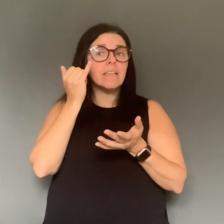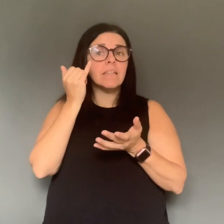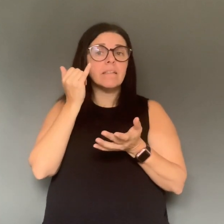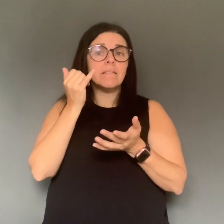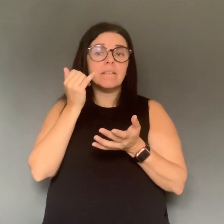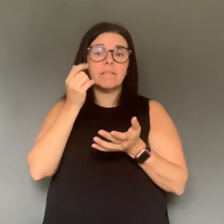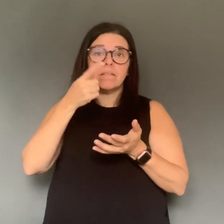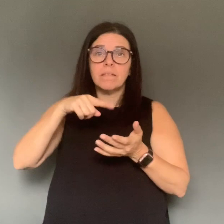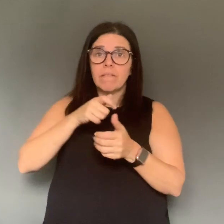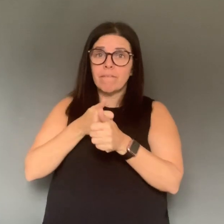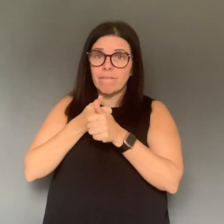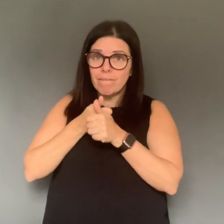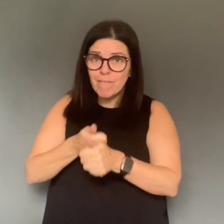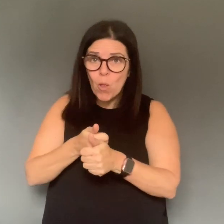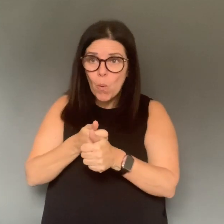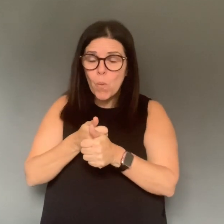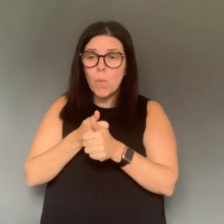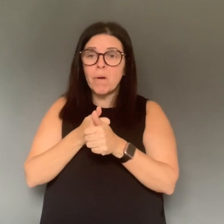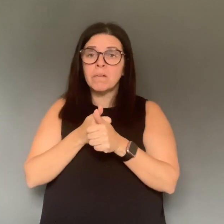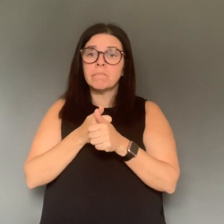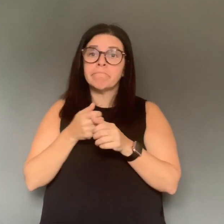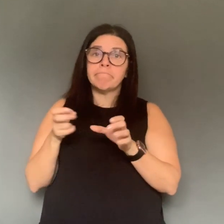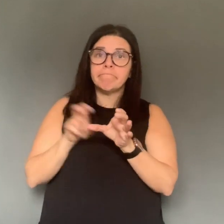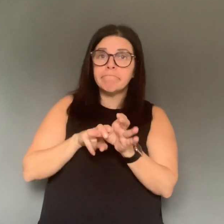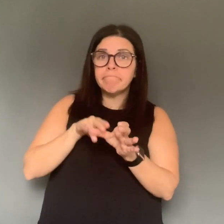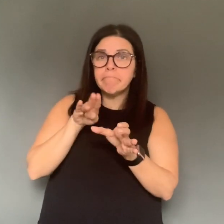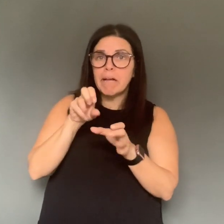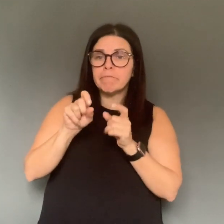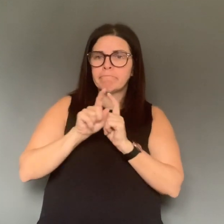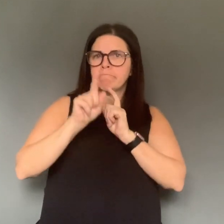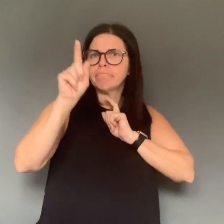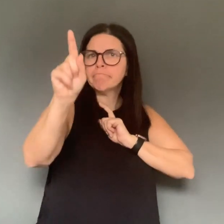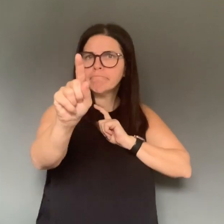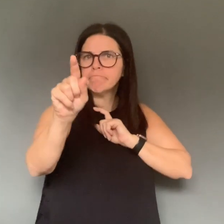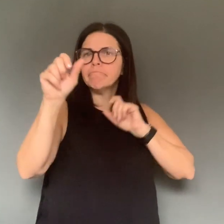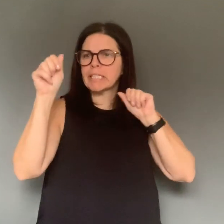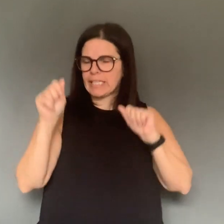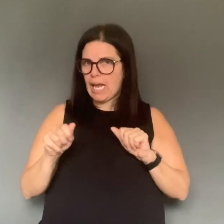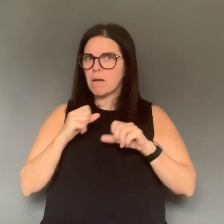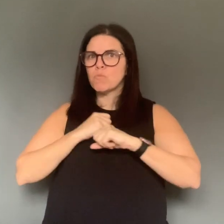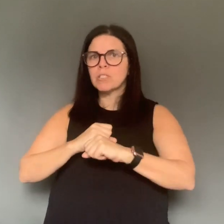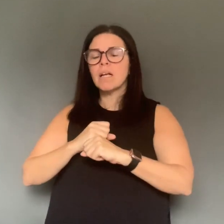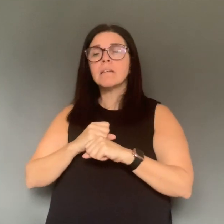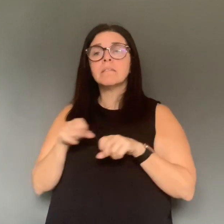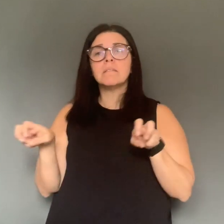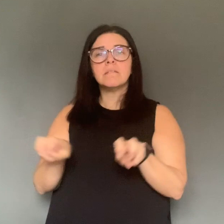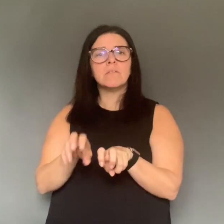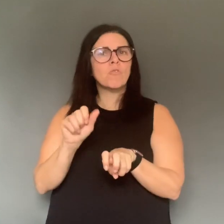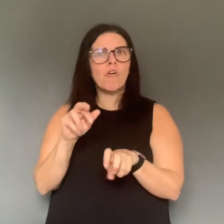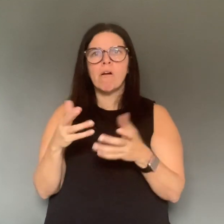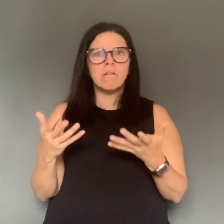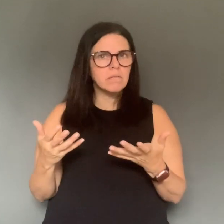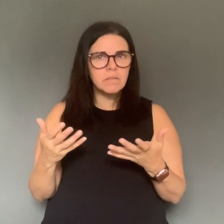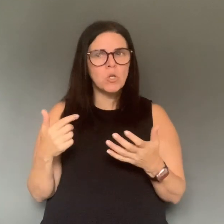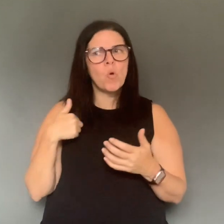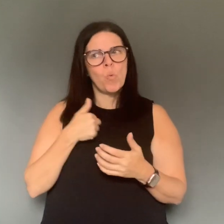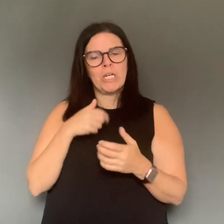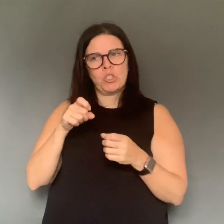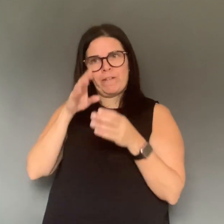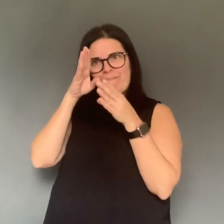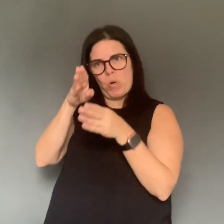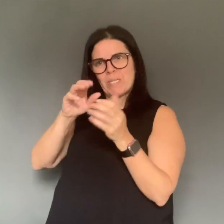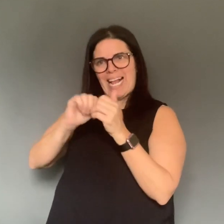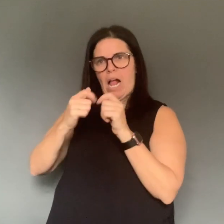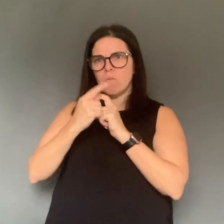if people are following some of those directions, they can still protect themselves and they, and we should be focusing on those